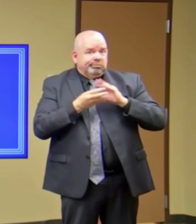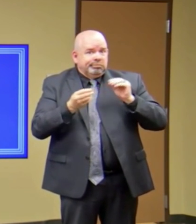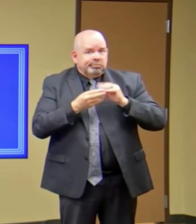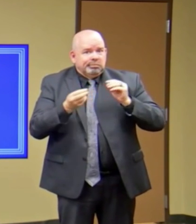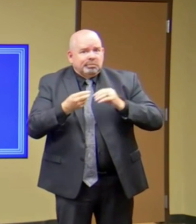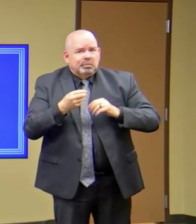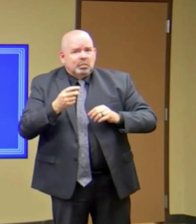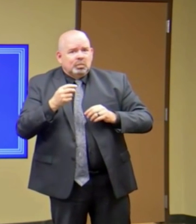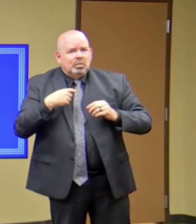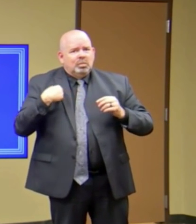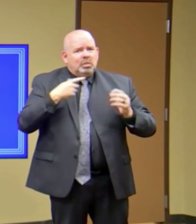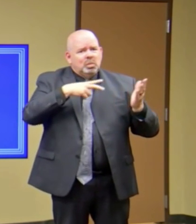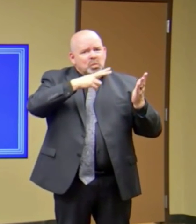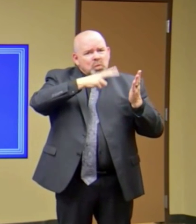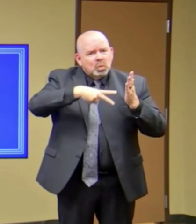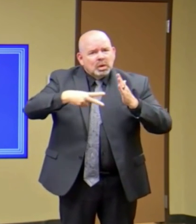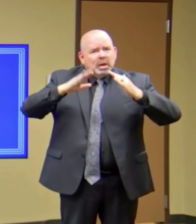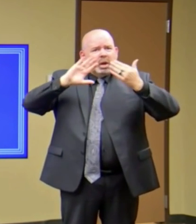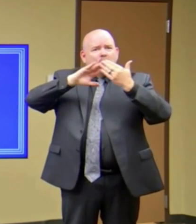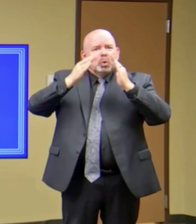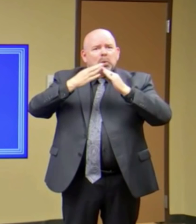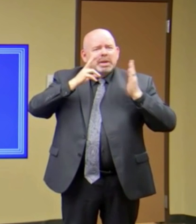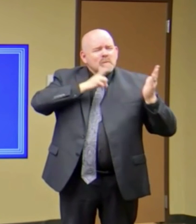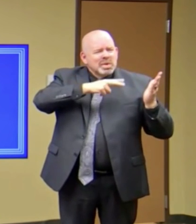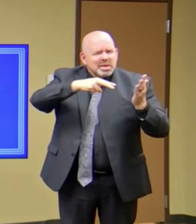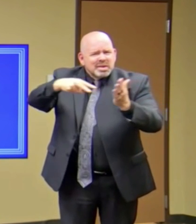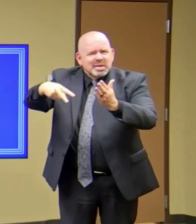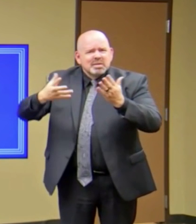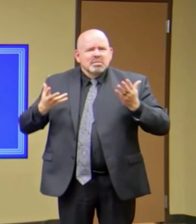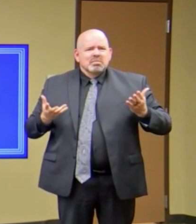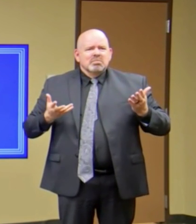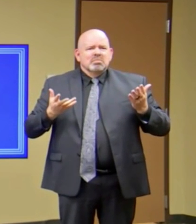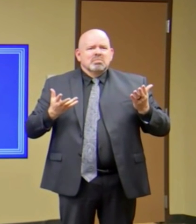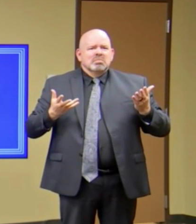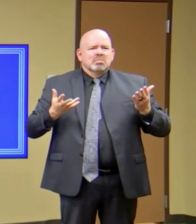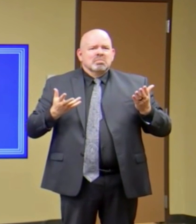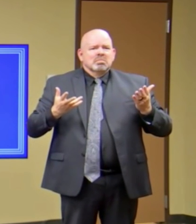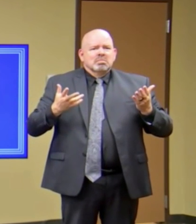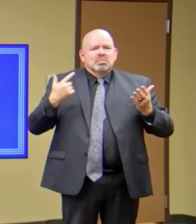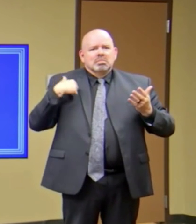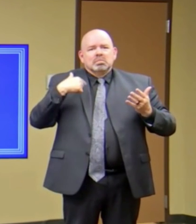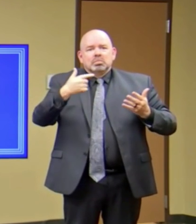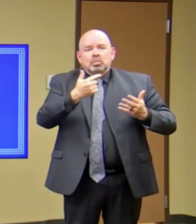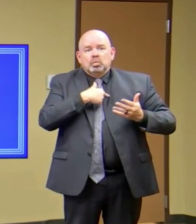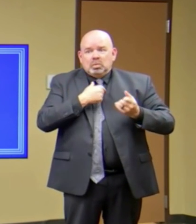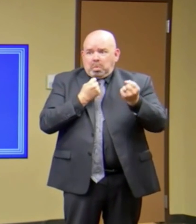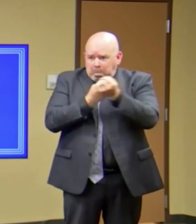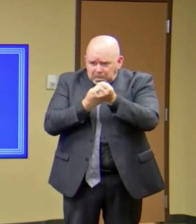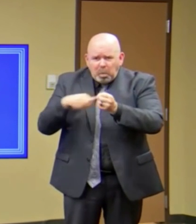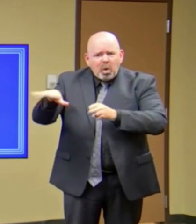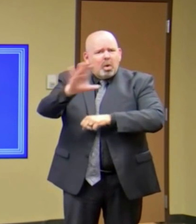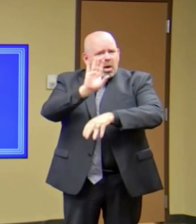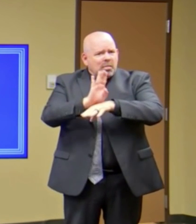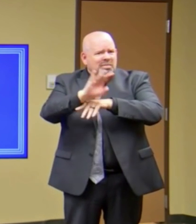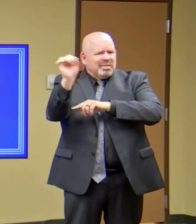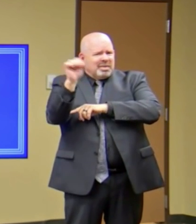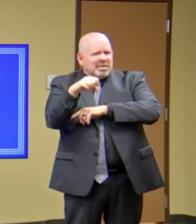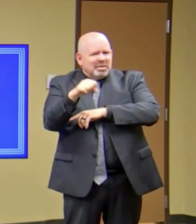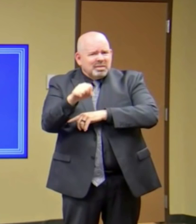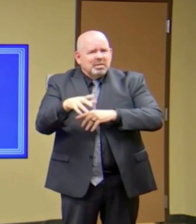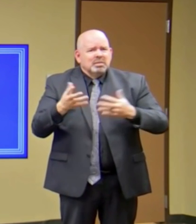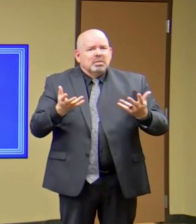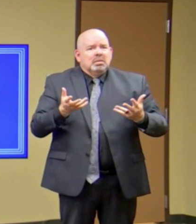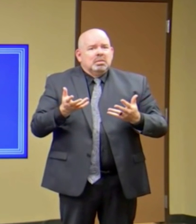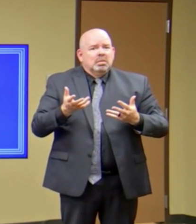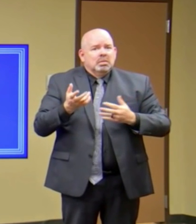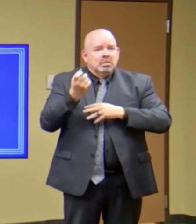Our business community looked at those. We're going to work with our business community to try to, to the extent that these things are going to happen, to